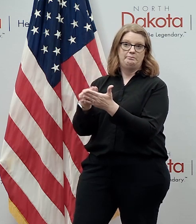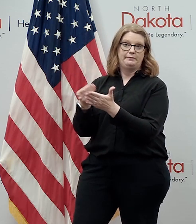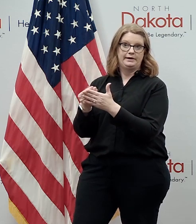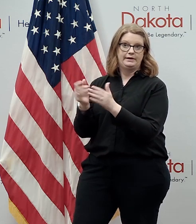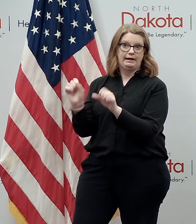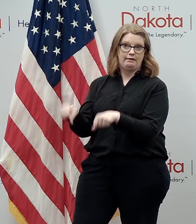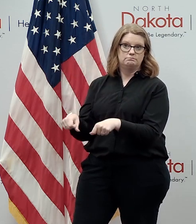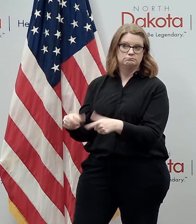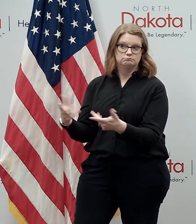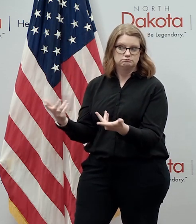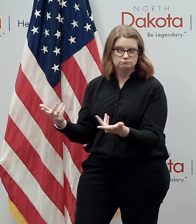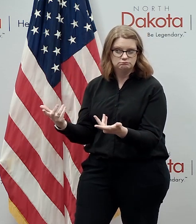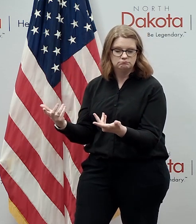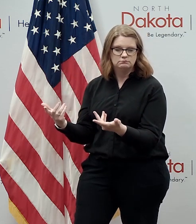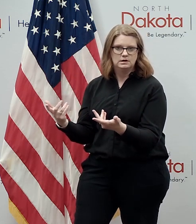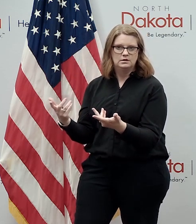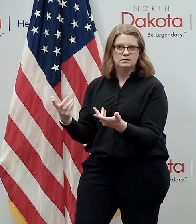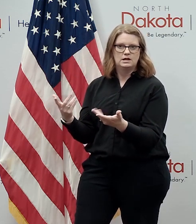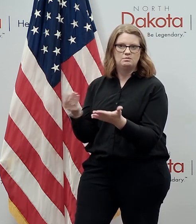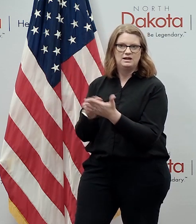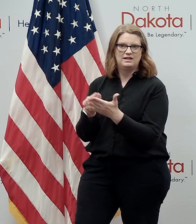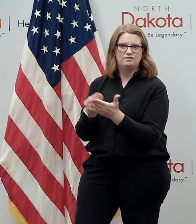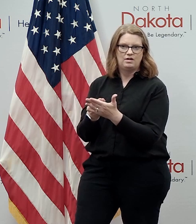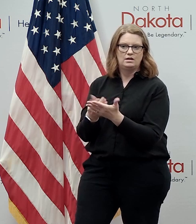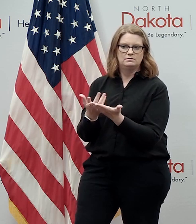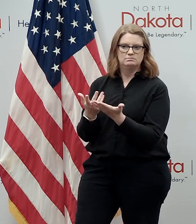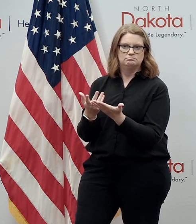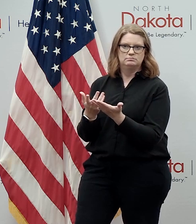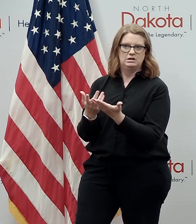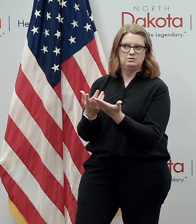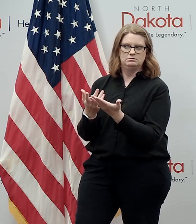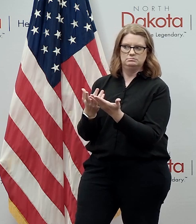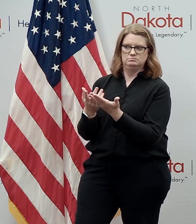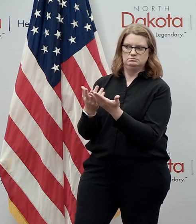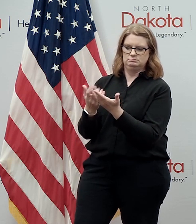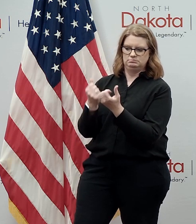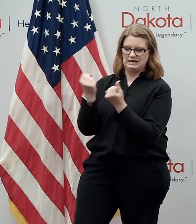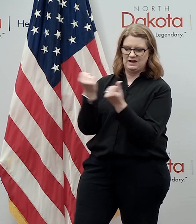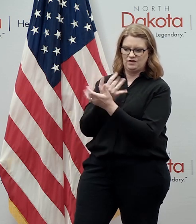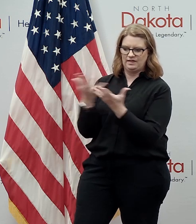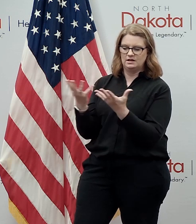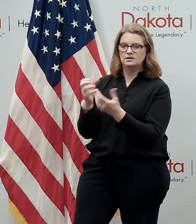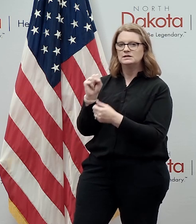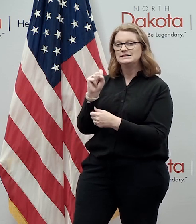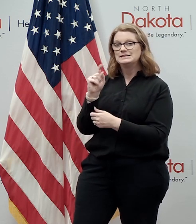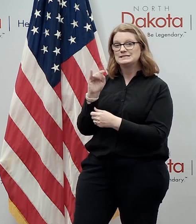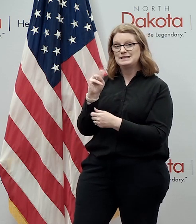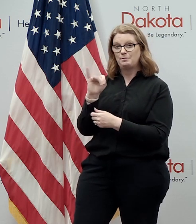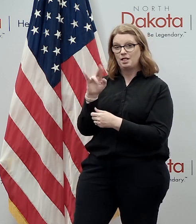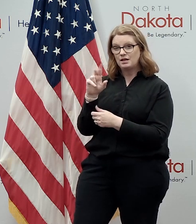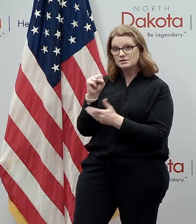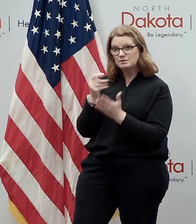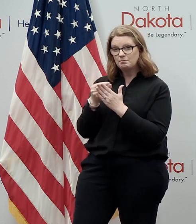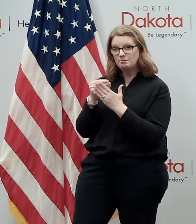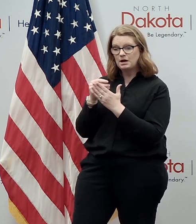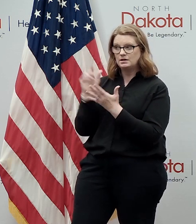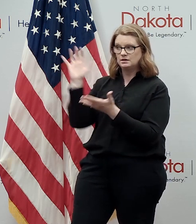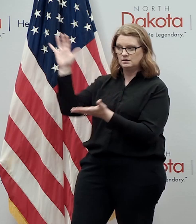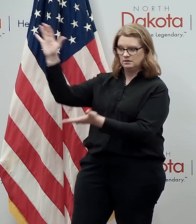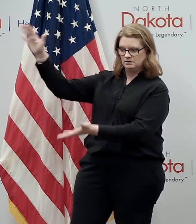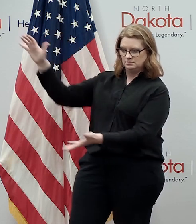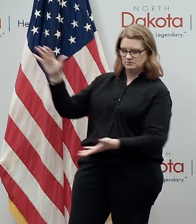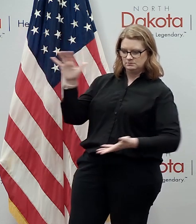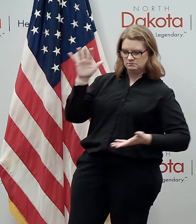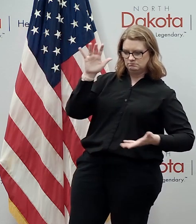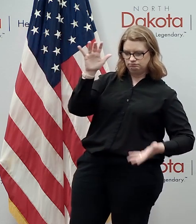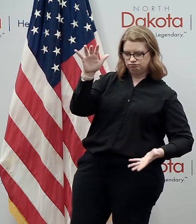and do that, then, then that's how we can fund the deficits at the federal level. So the, the stimulus money that is, you know, coming out in the form of all